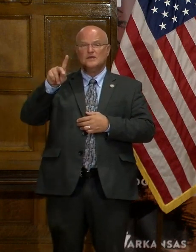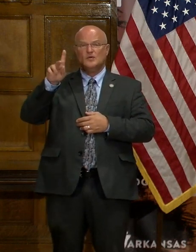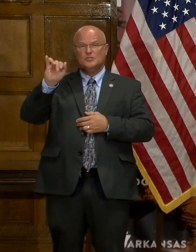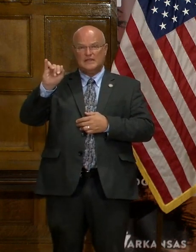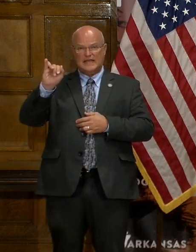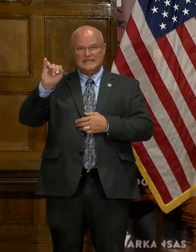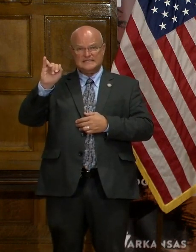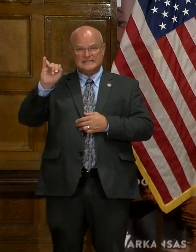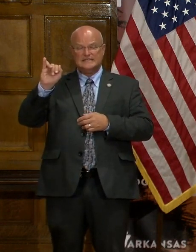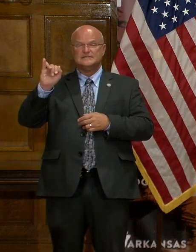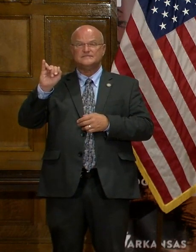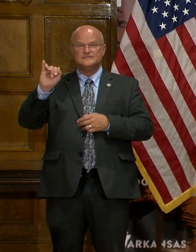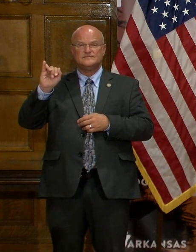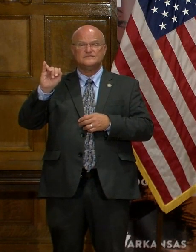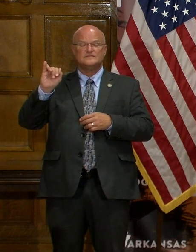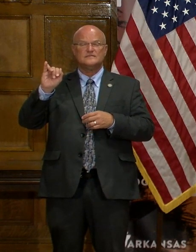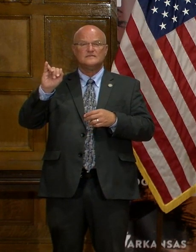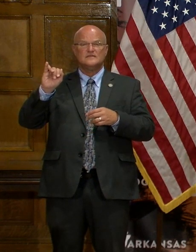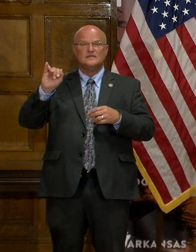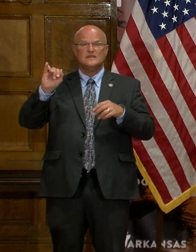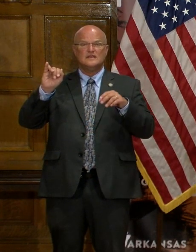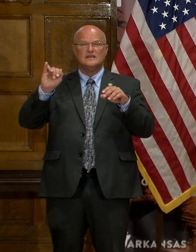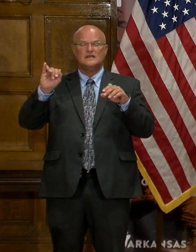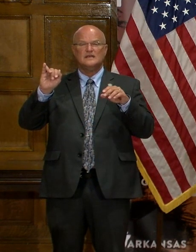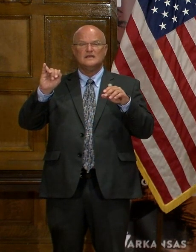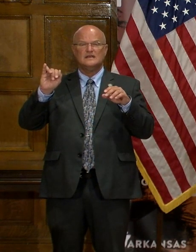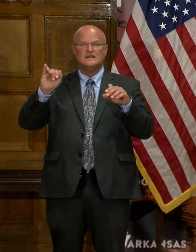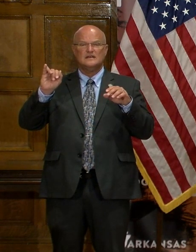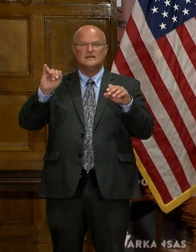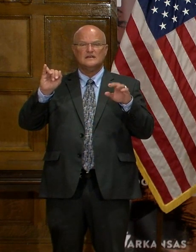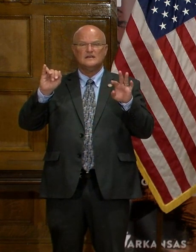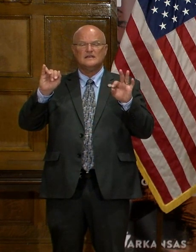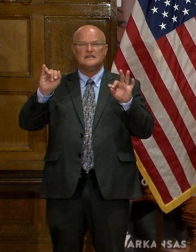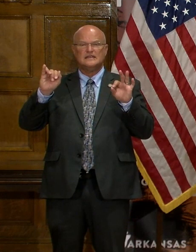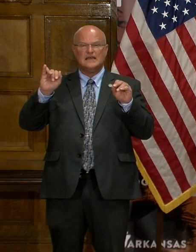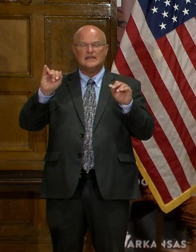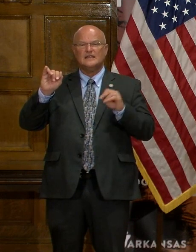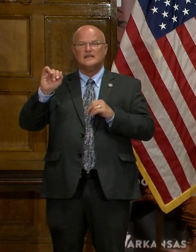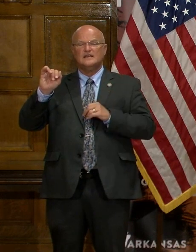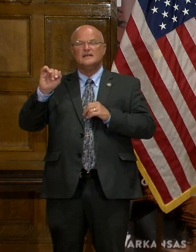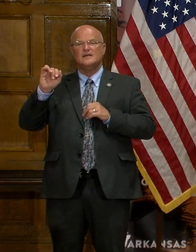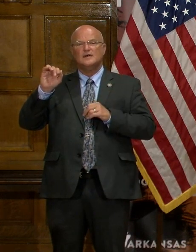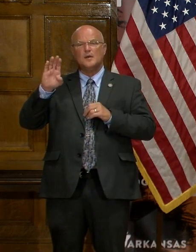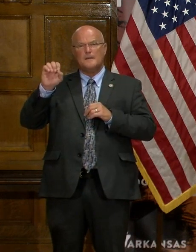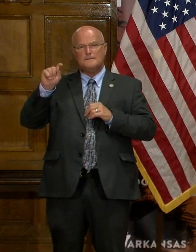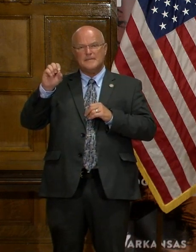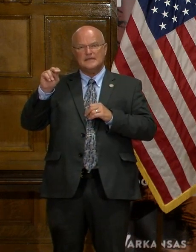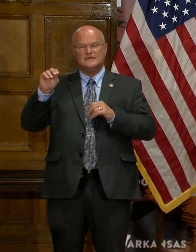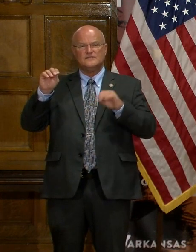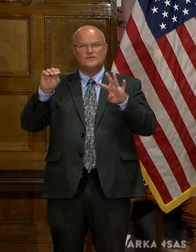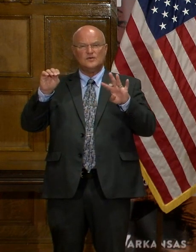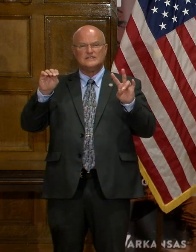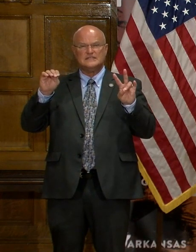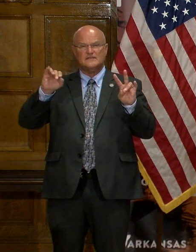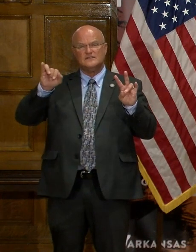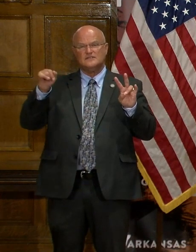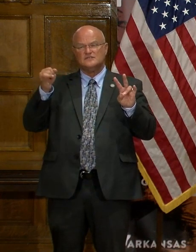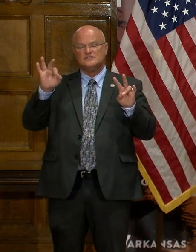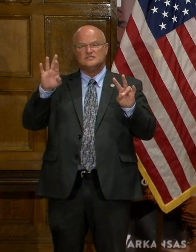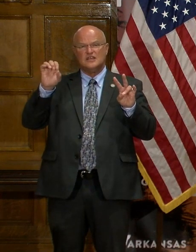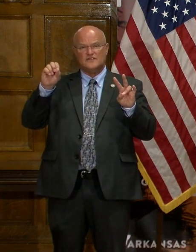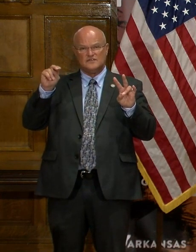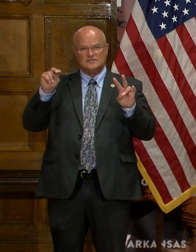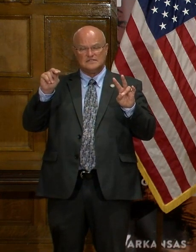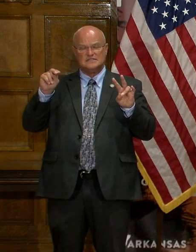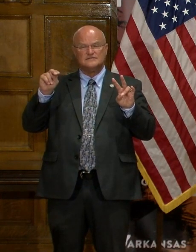also suffered an increase of 90 cases. Benton 47 cases was number three. Jefferson County